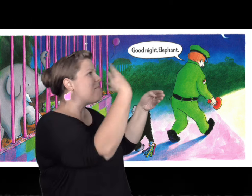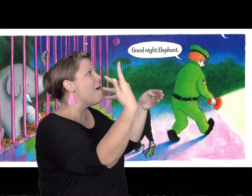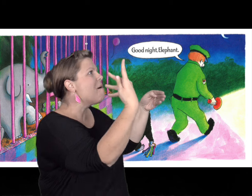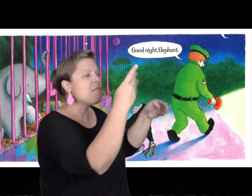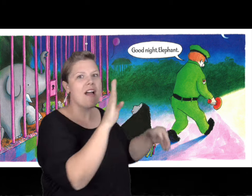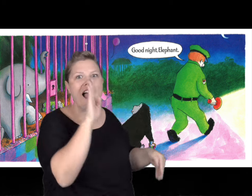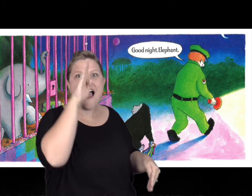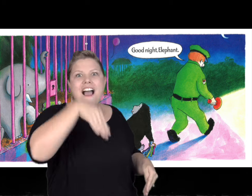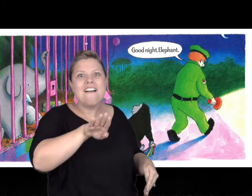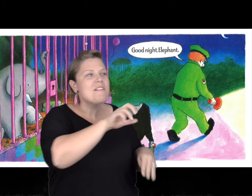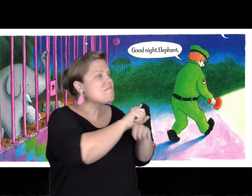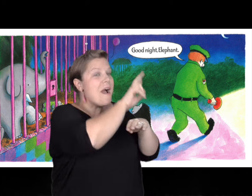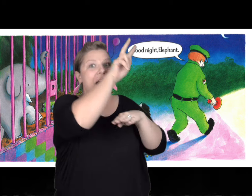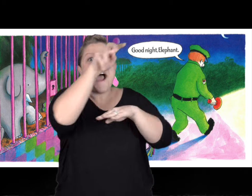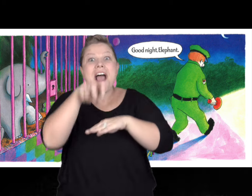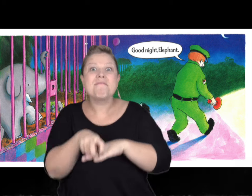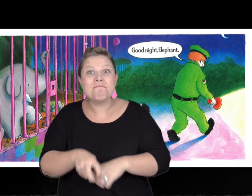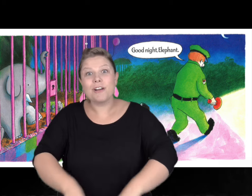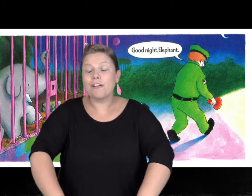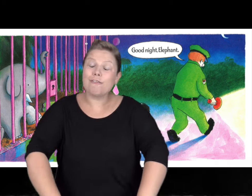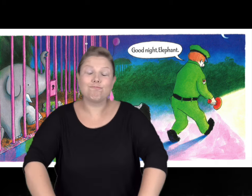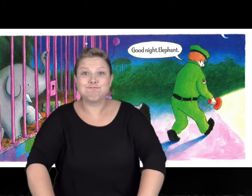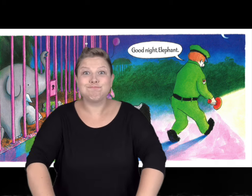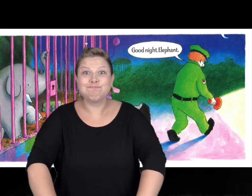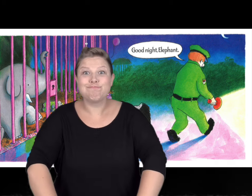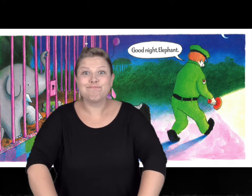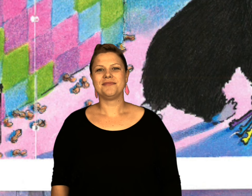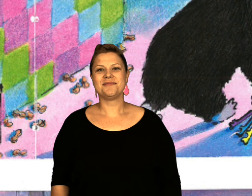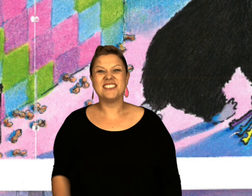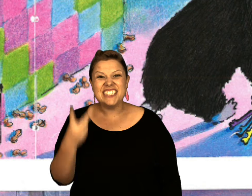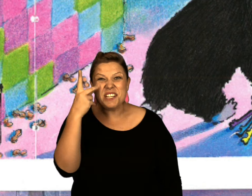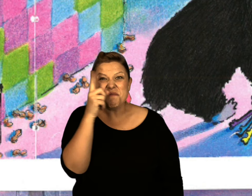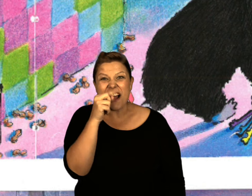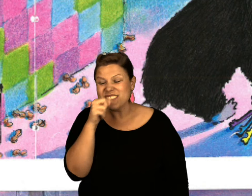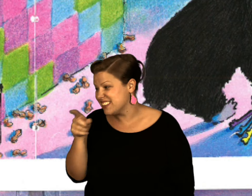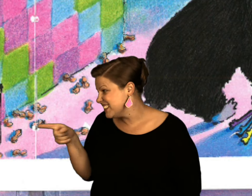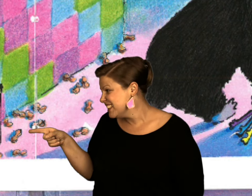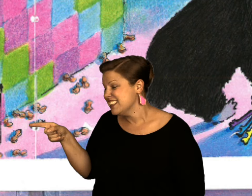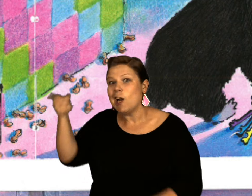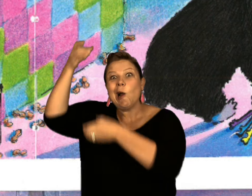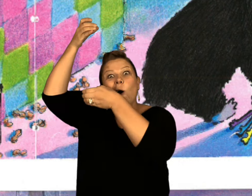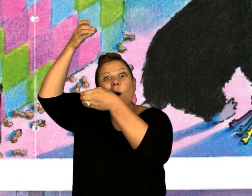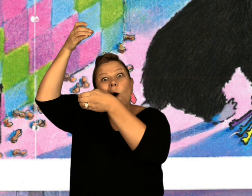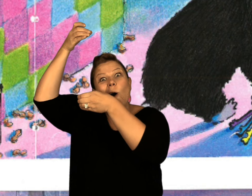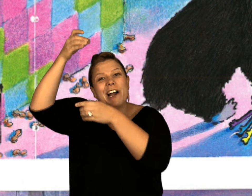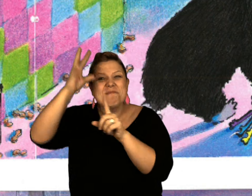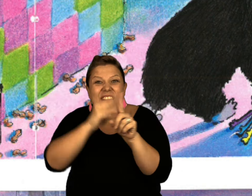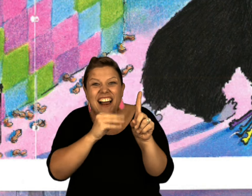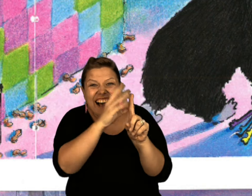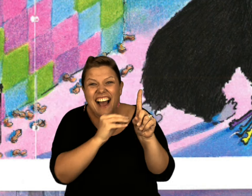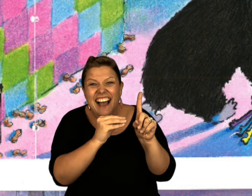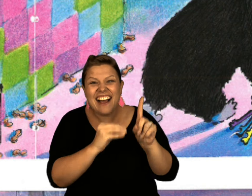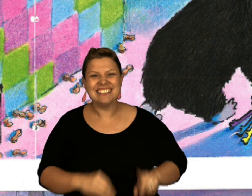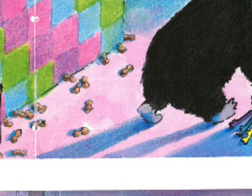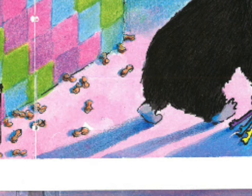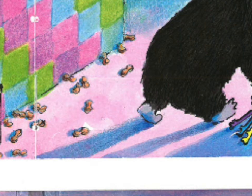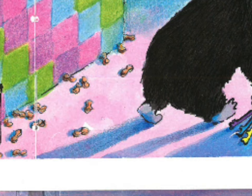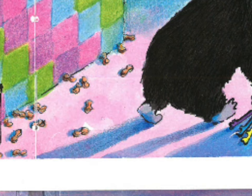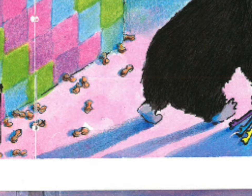he unlocked the cage. The elephant jumped down. Do you see the mouse? He's still holding that